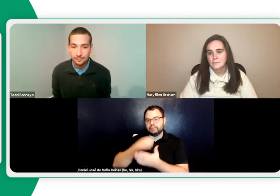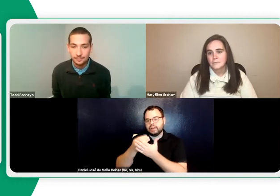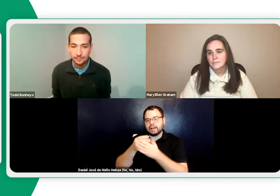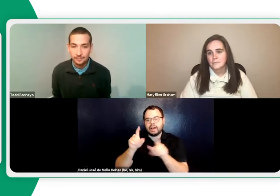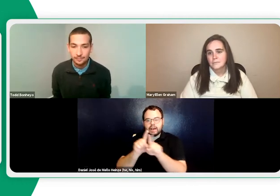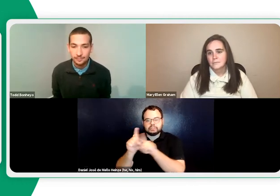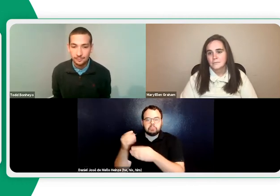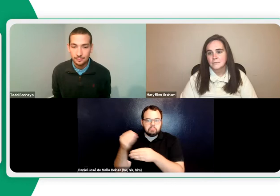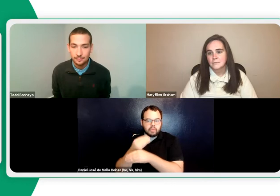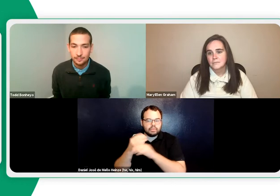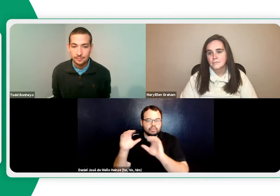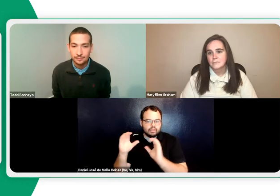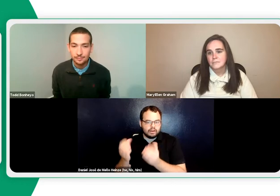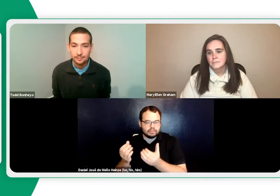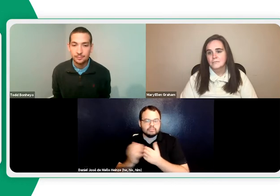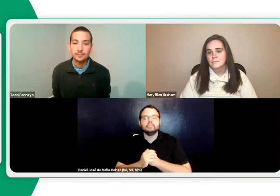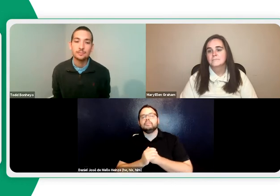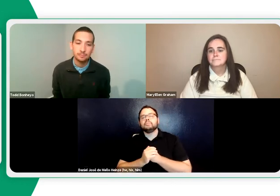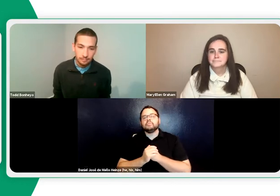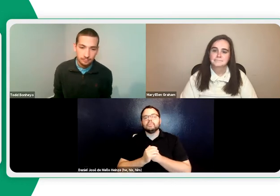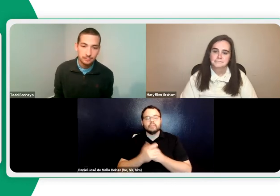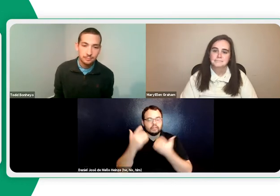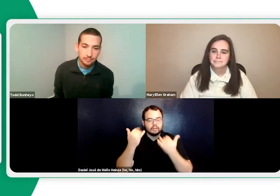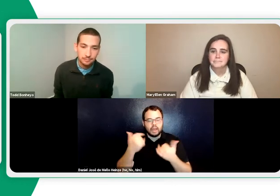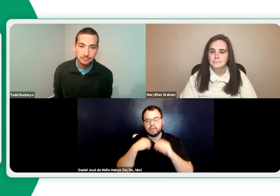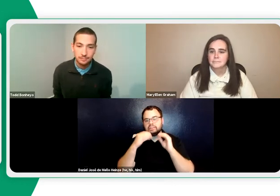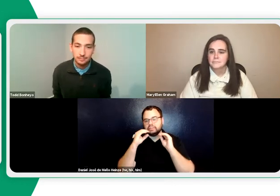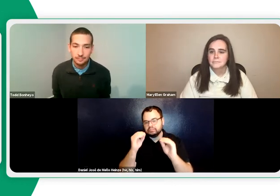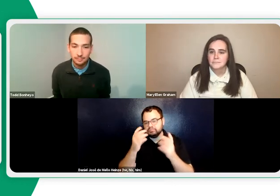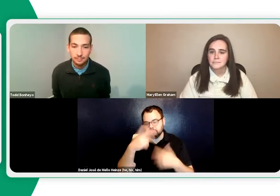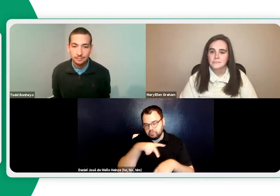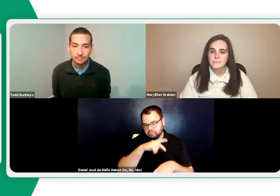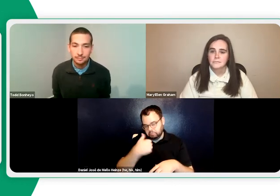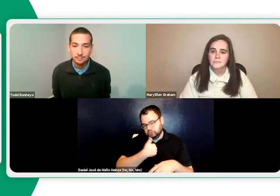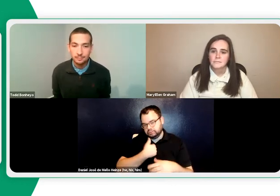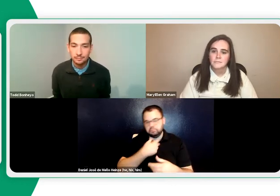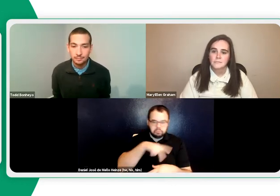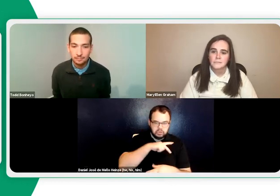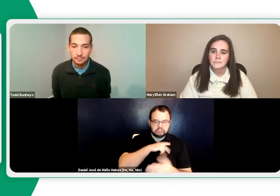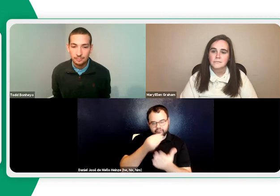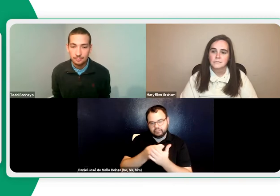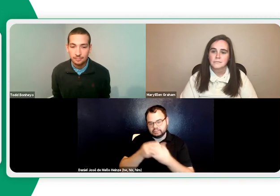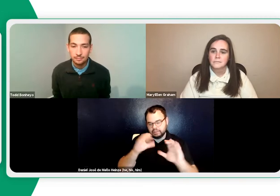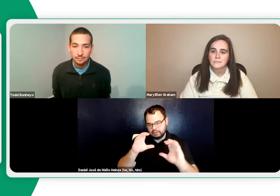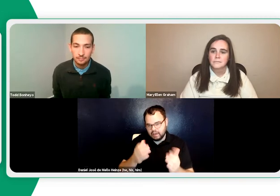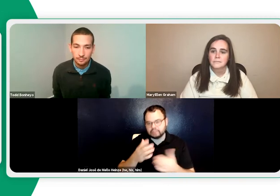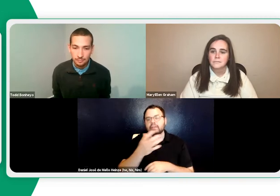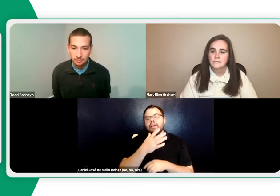state of New Mexico considers personal finance as a math class. So I've been teaching personal finance